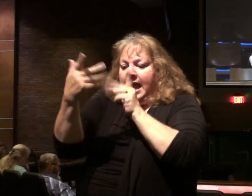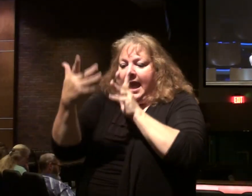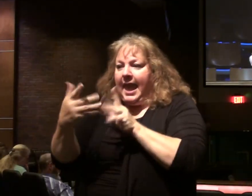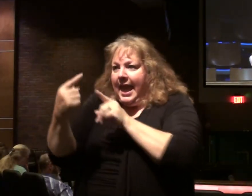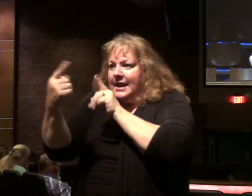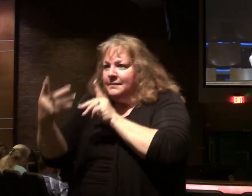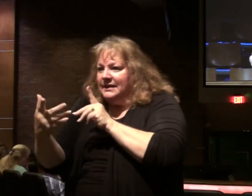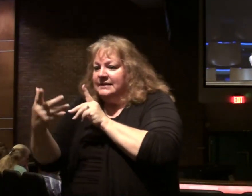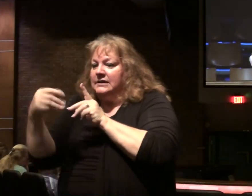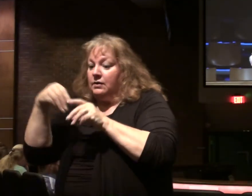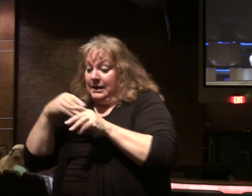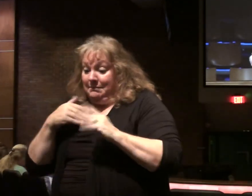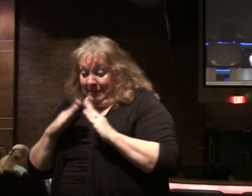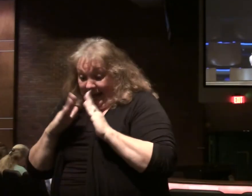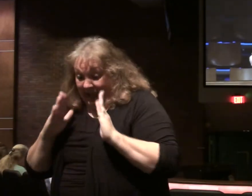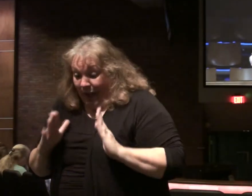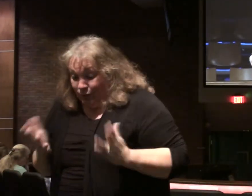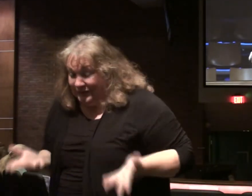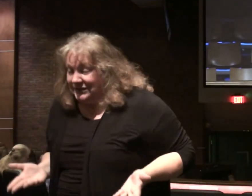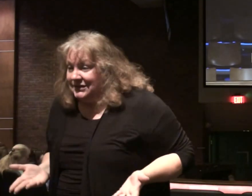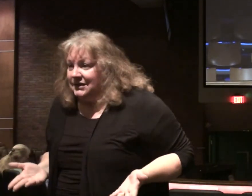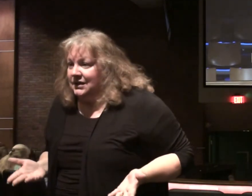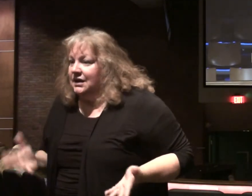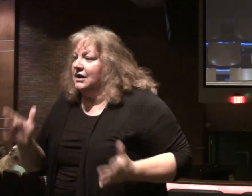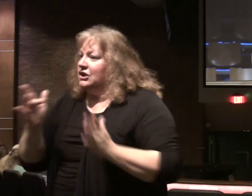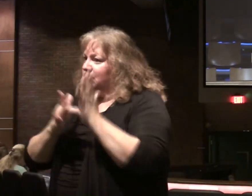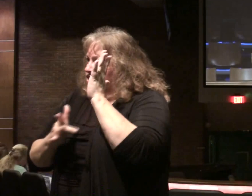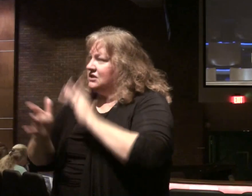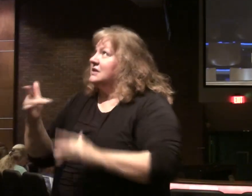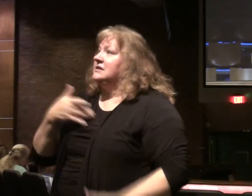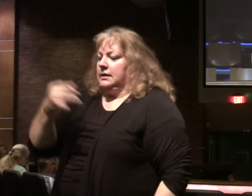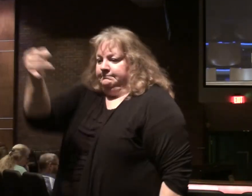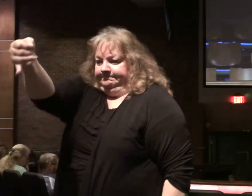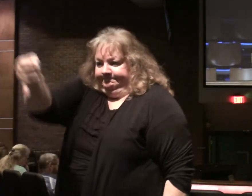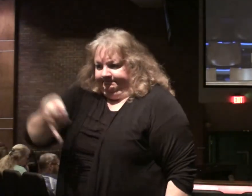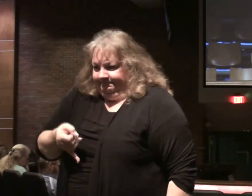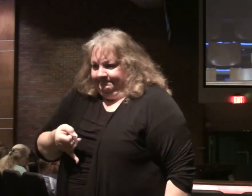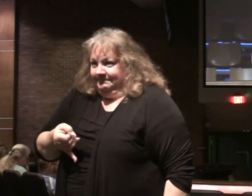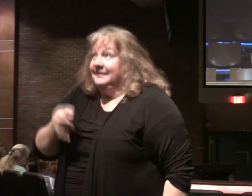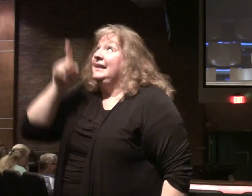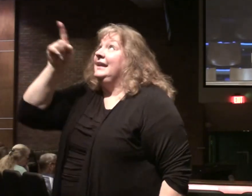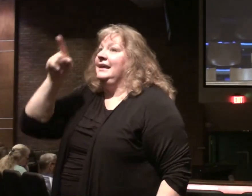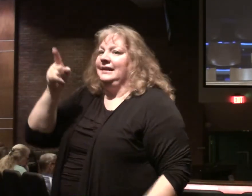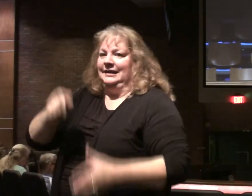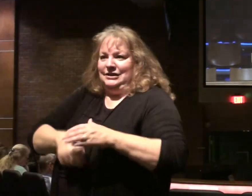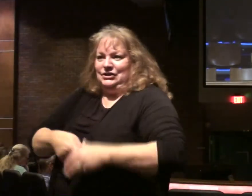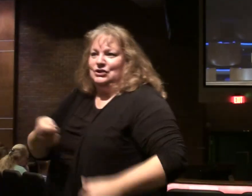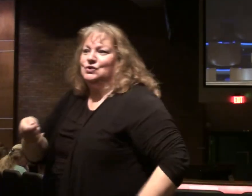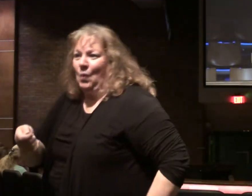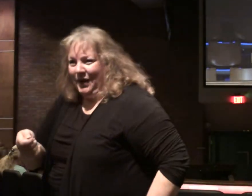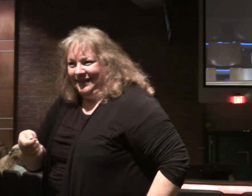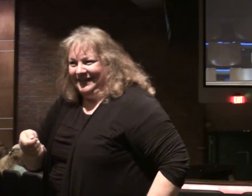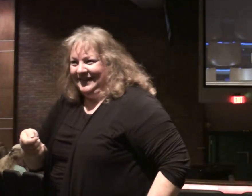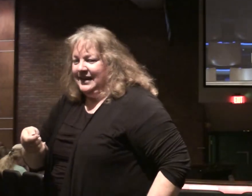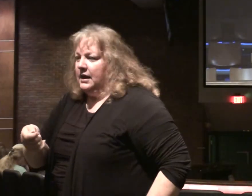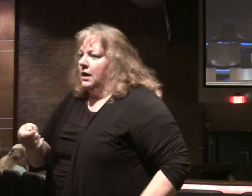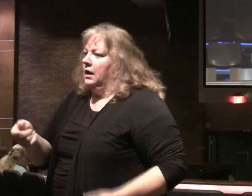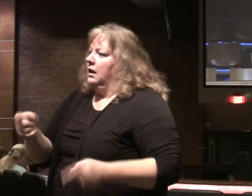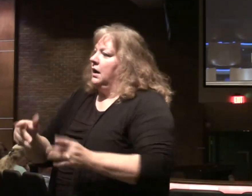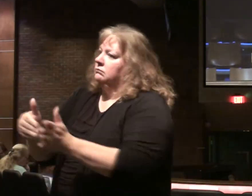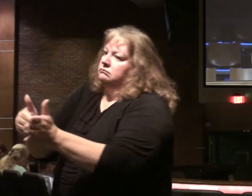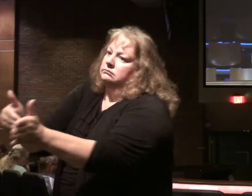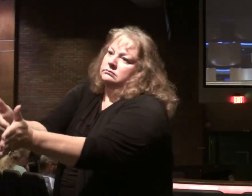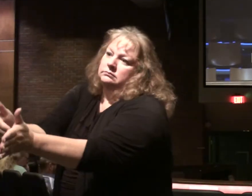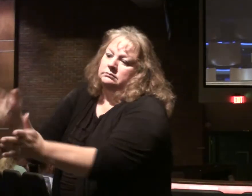the members of his household. Christ says, I'm the dividing line. I'm the sword. This has happened many, many times